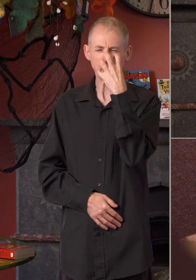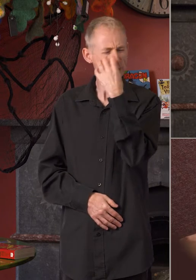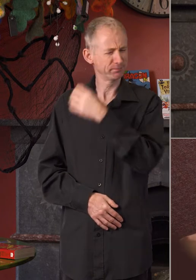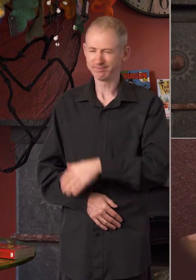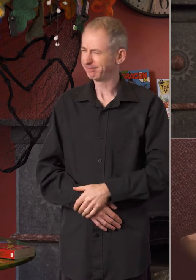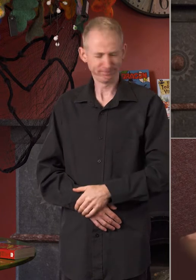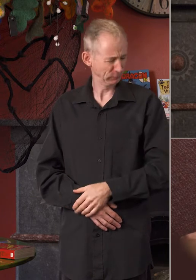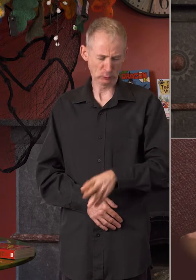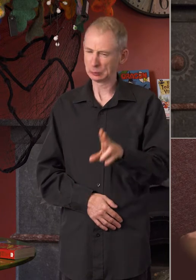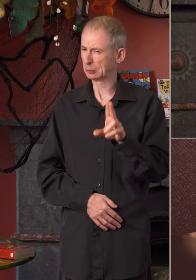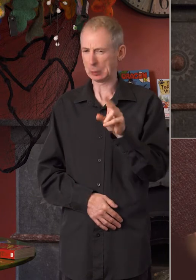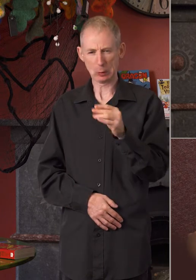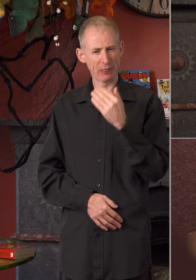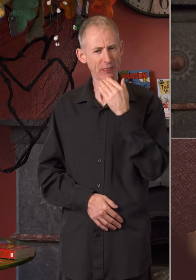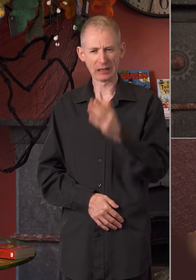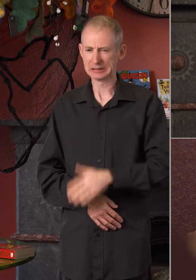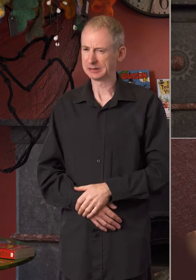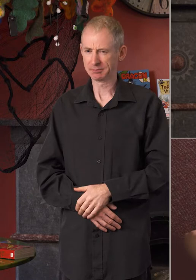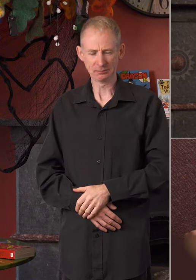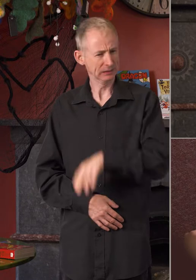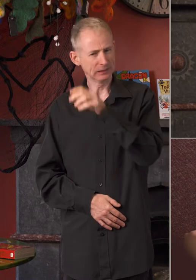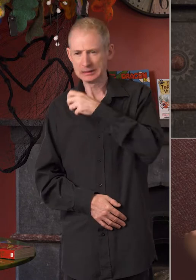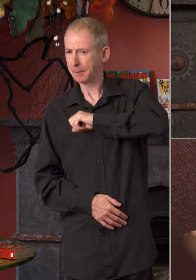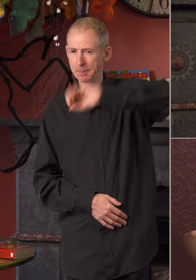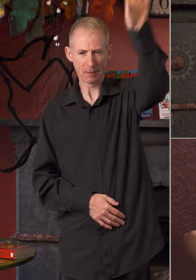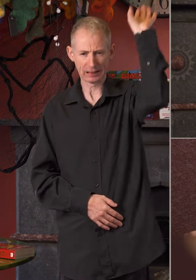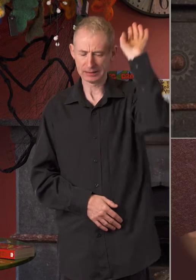was too grumpy I sent him back.